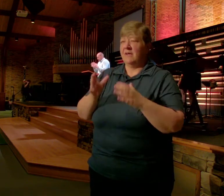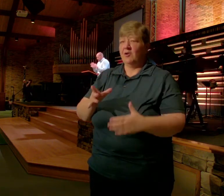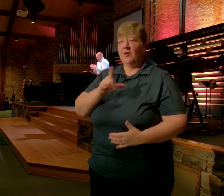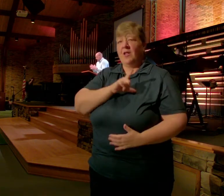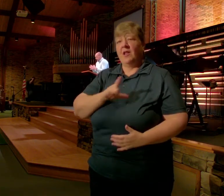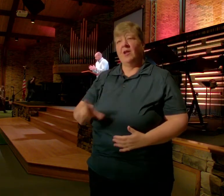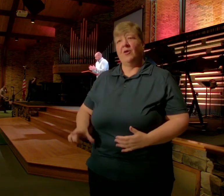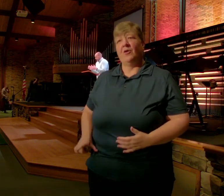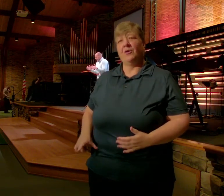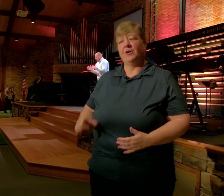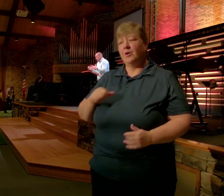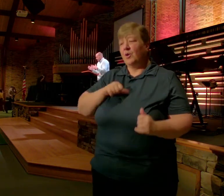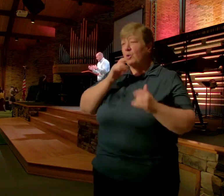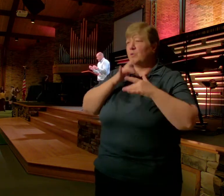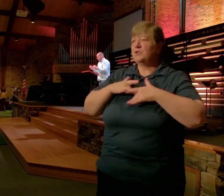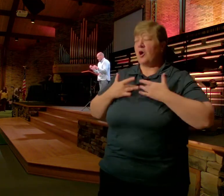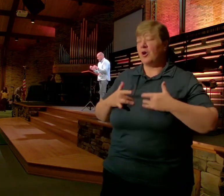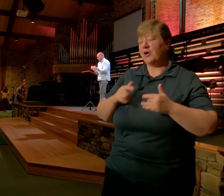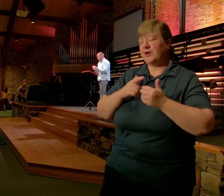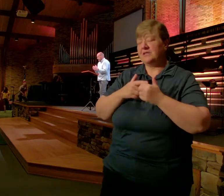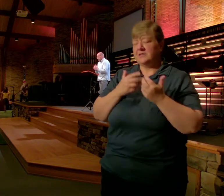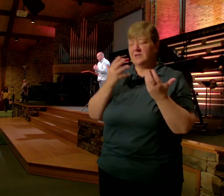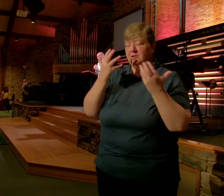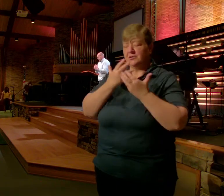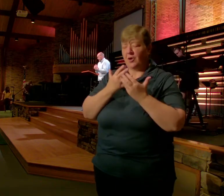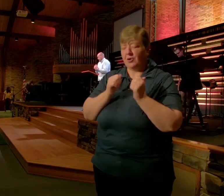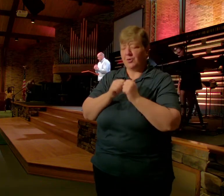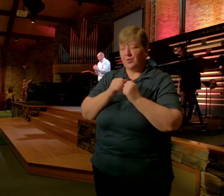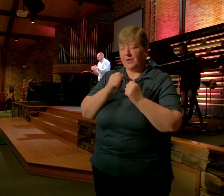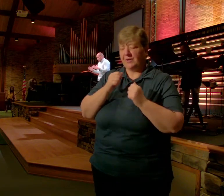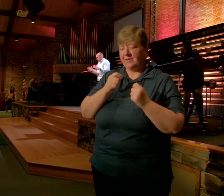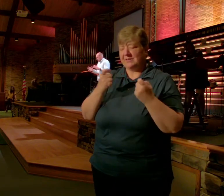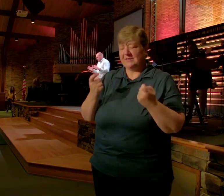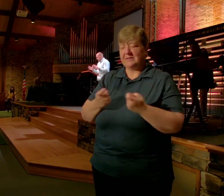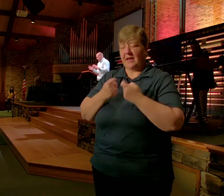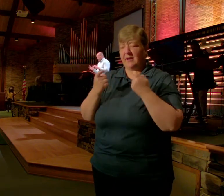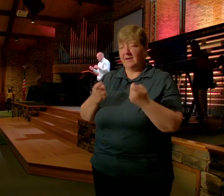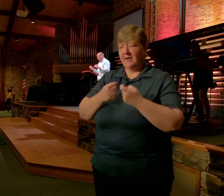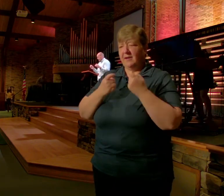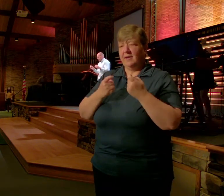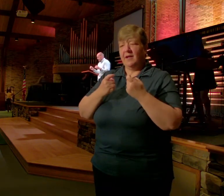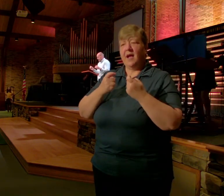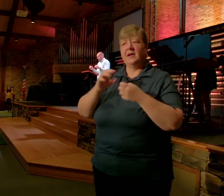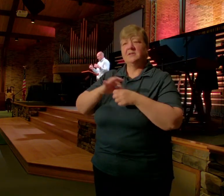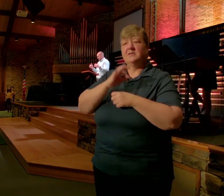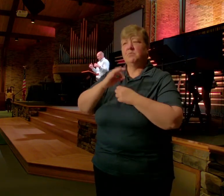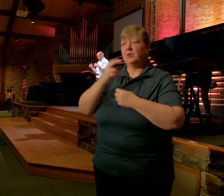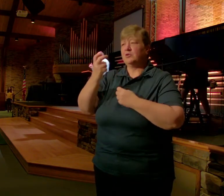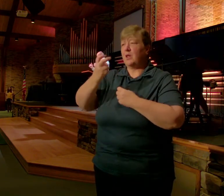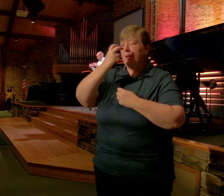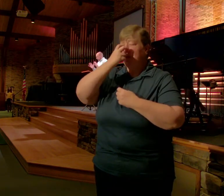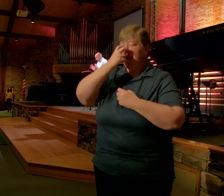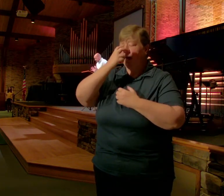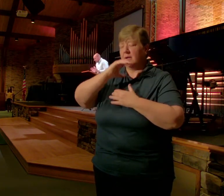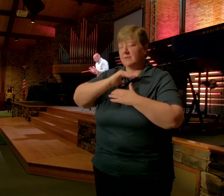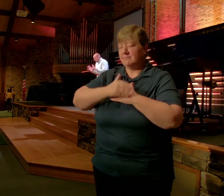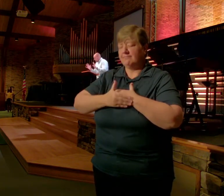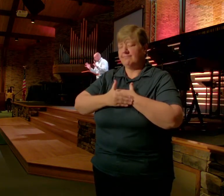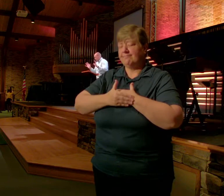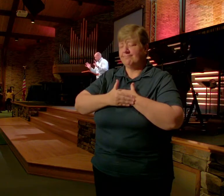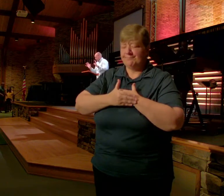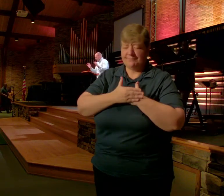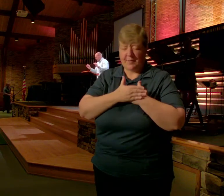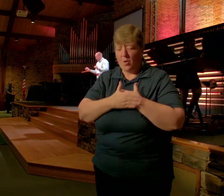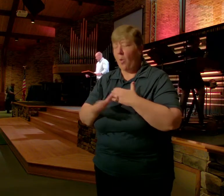Whose Heart Is Still Darkened By Sin Spiritual Blindness I Pray Lord God That You Would